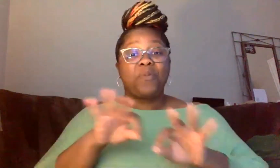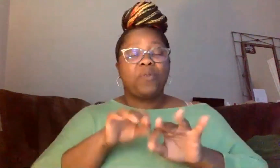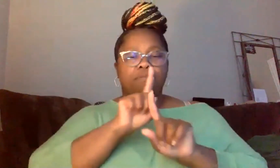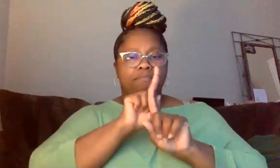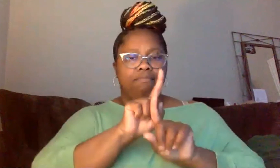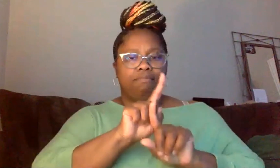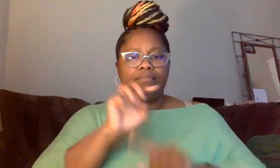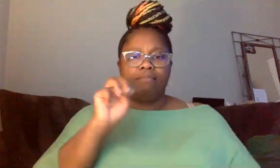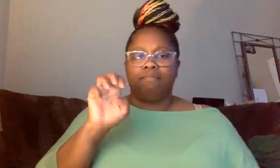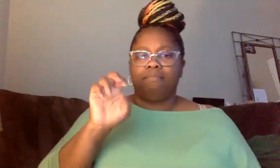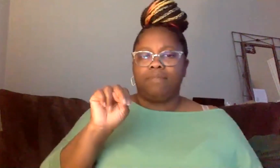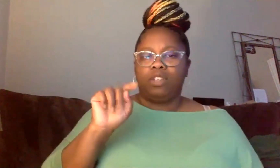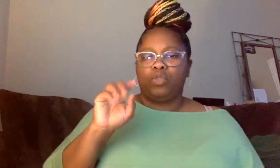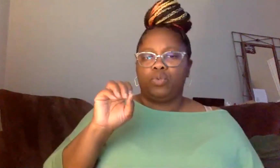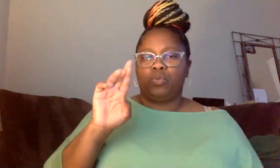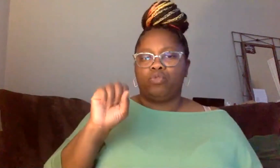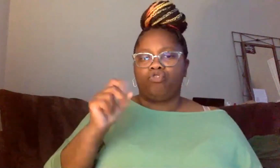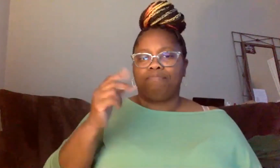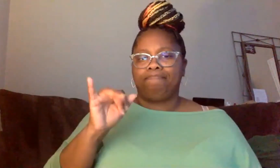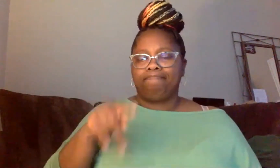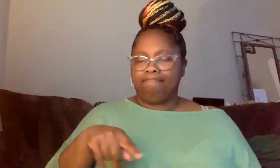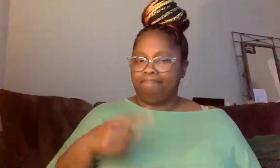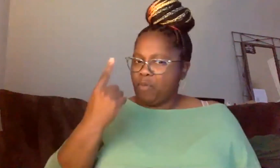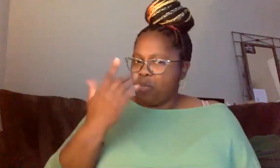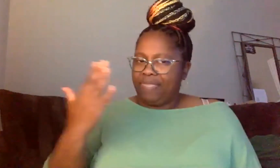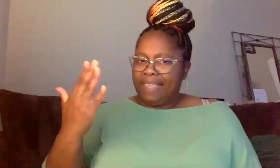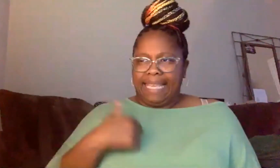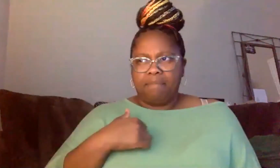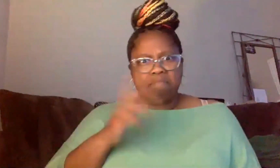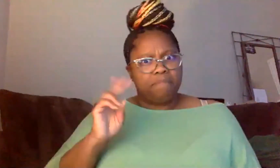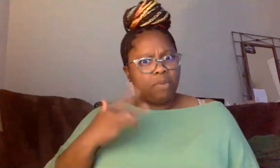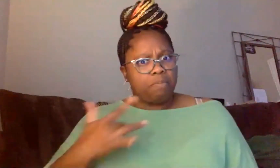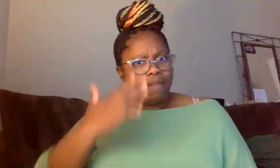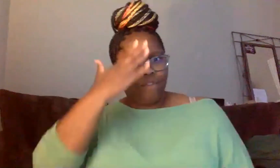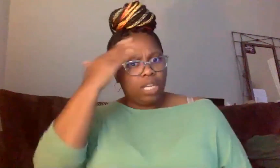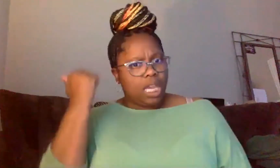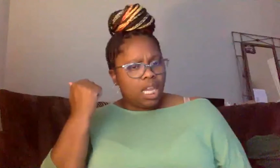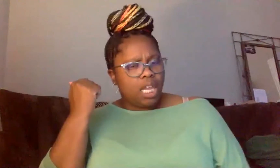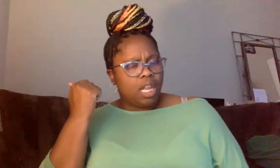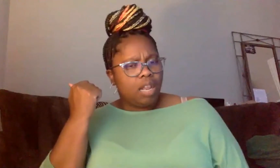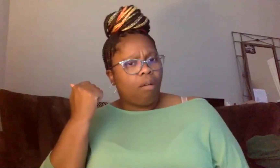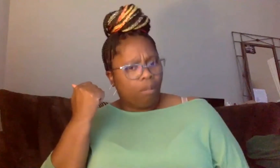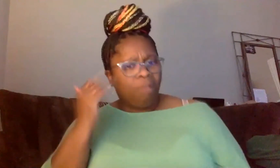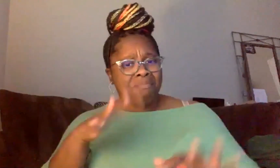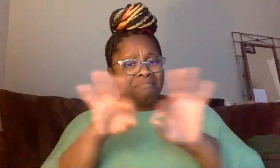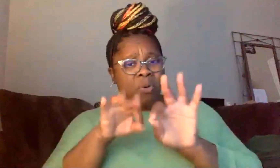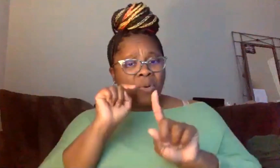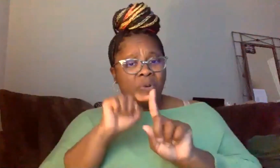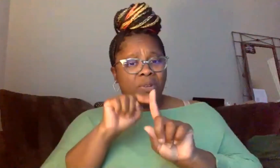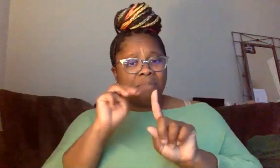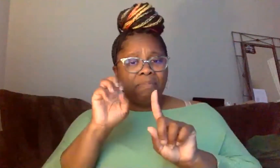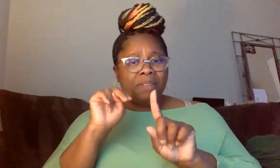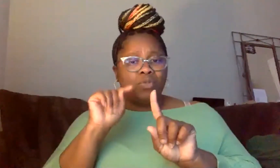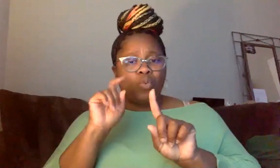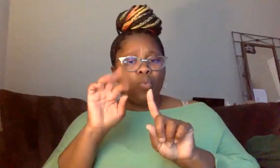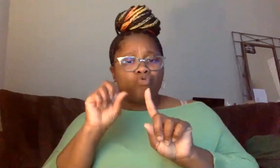one, one standard or one thing that's almost forgotten in our communities is to, to be able to provide that mentorship